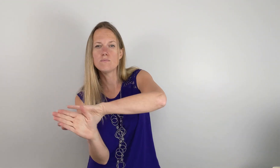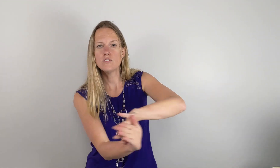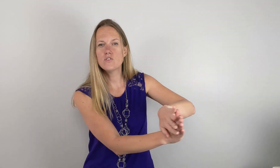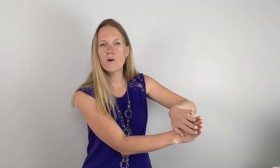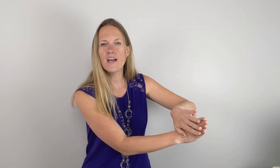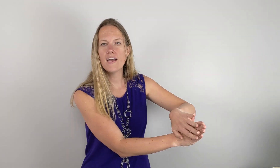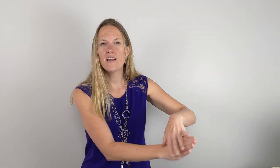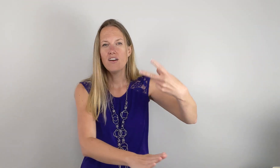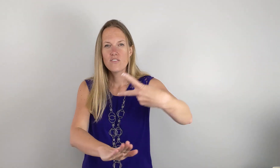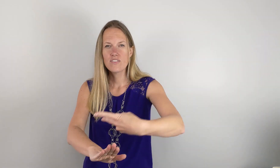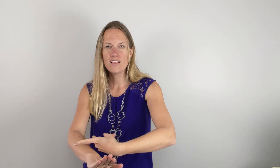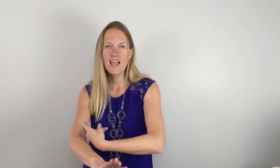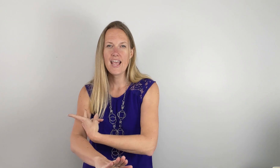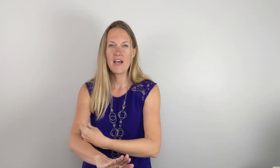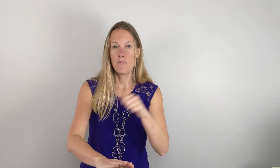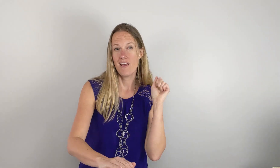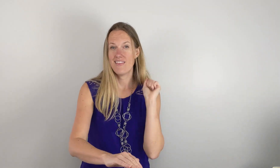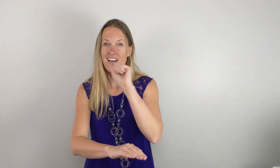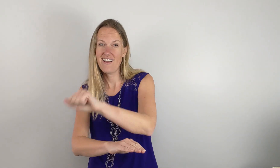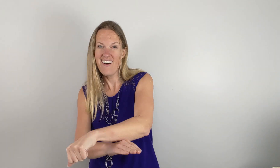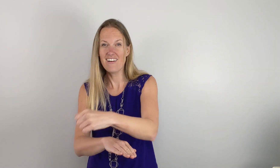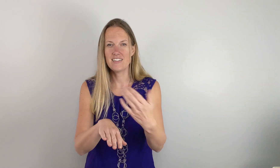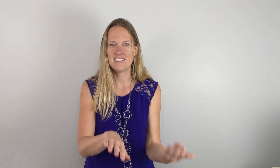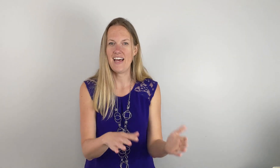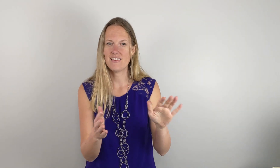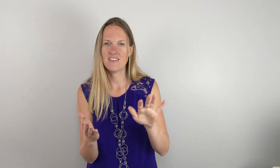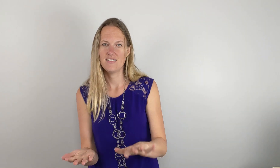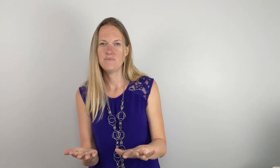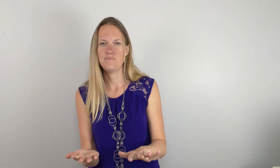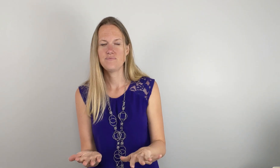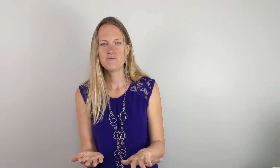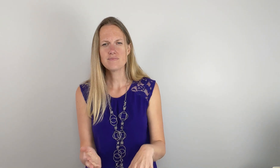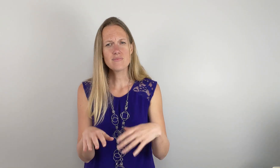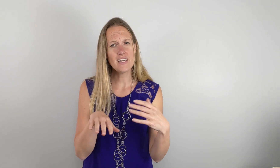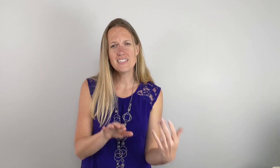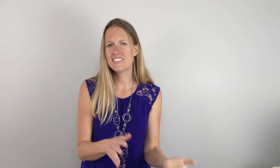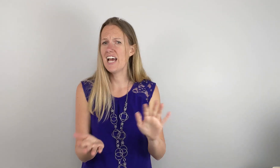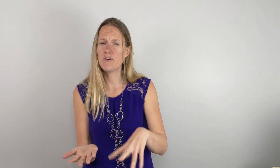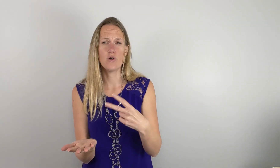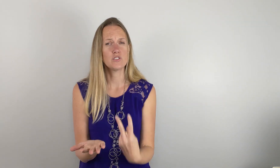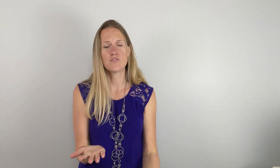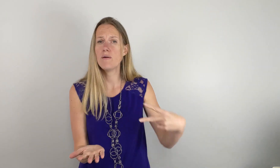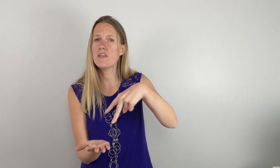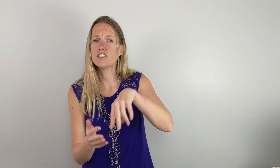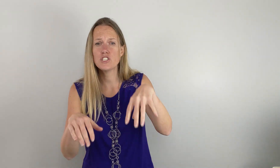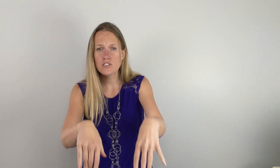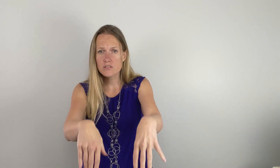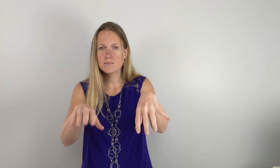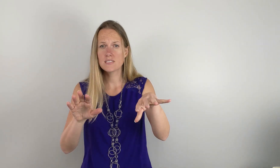moved away for the lamb that conquered death. And the dead rose from their tombs.